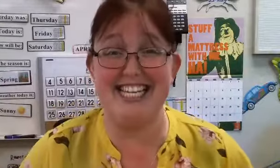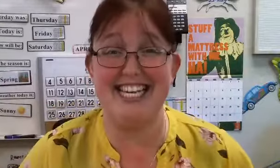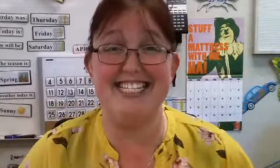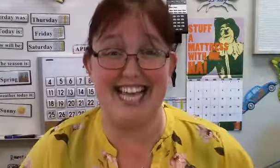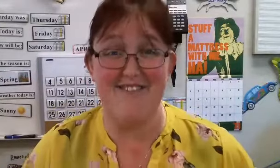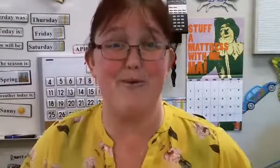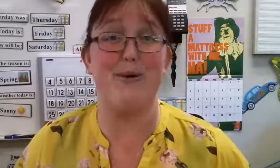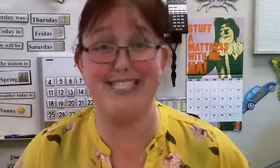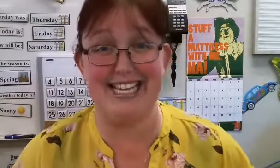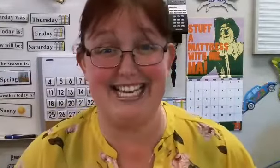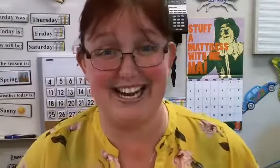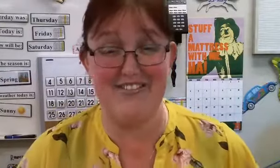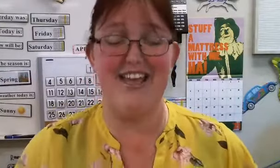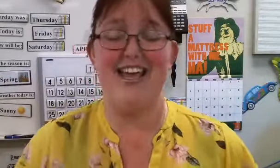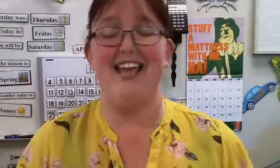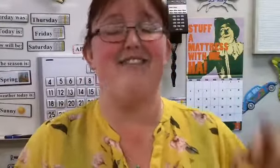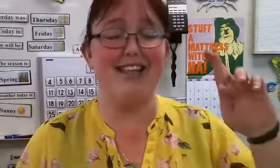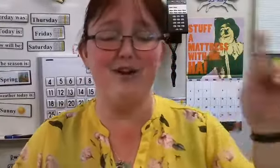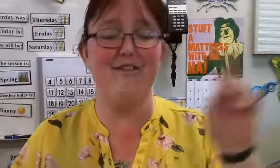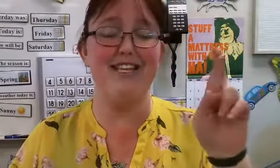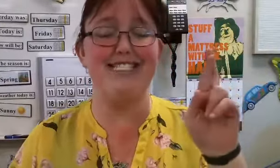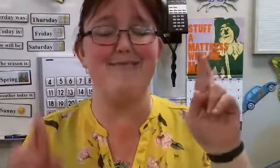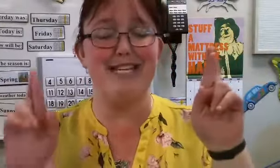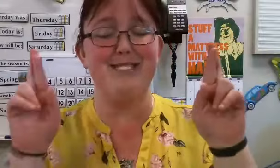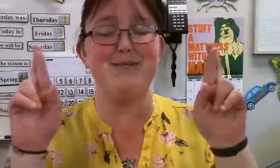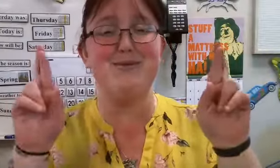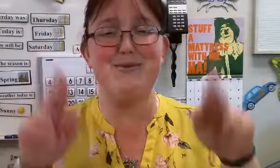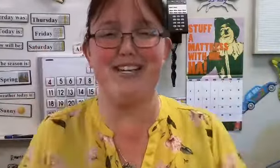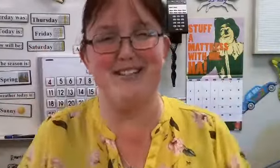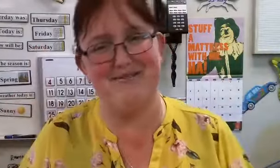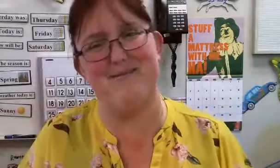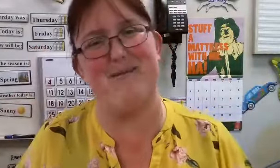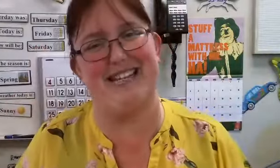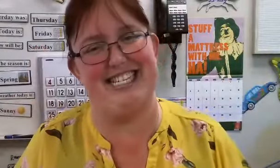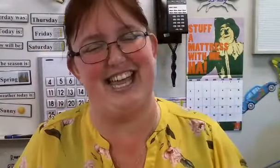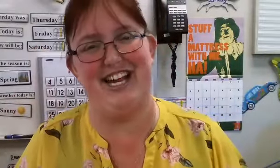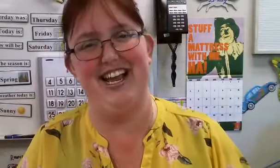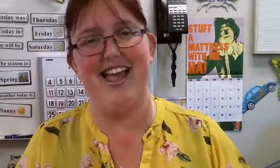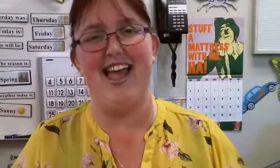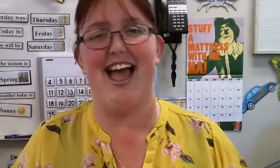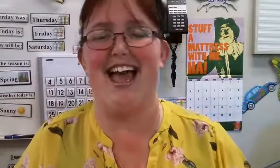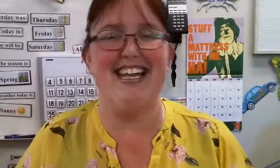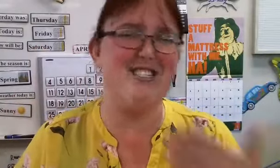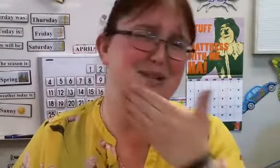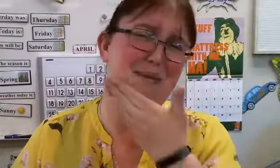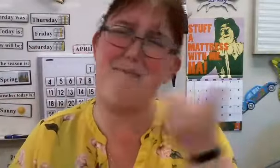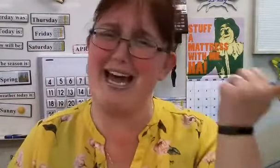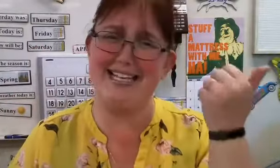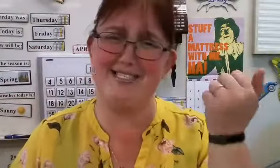healthy, safe, well taken care of, the fact that hopefully someday soon we'll be back together and it's just going to be the best.